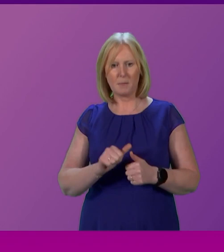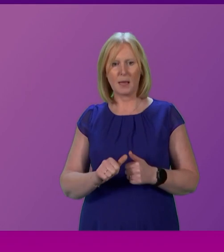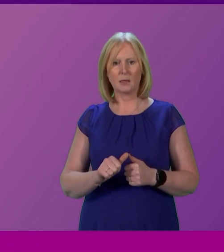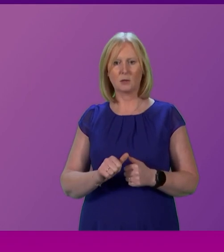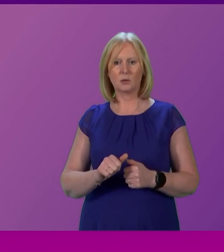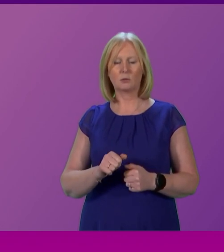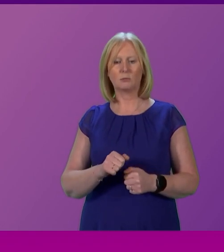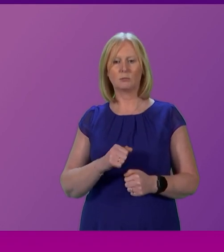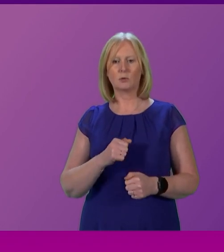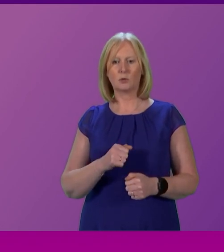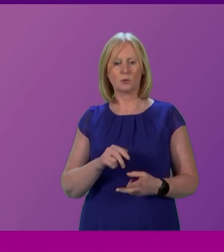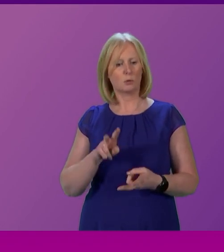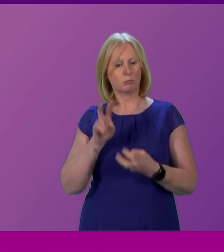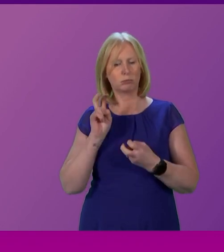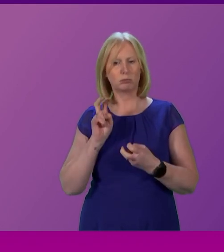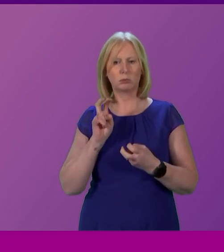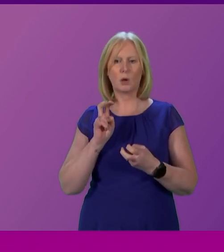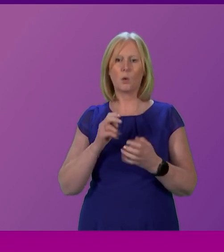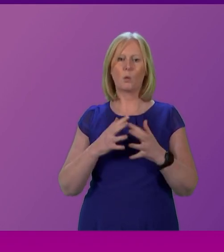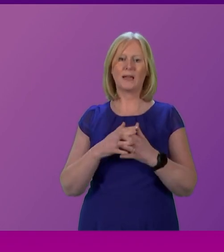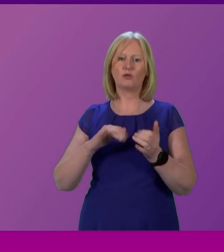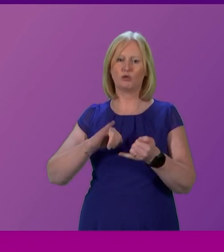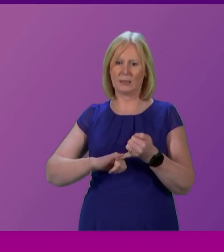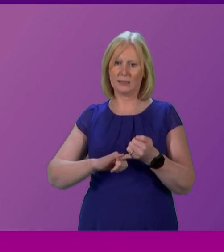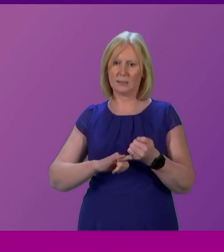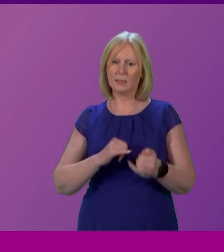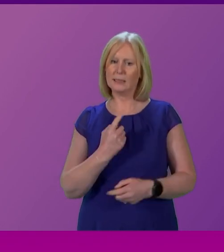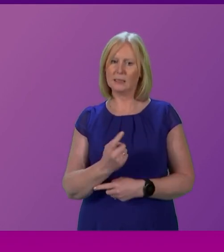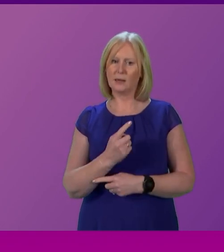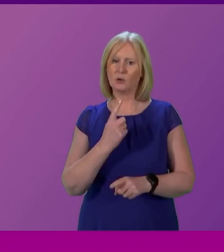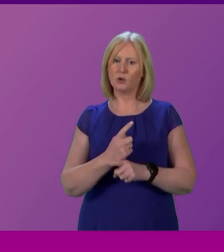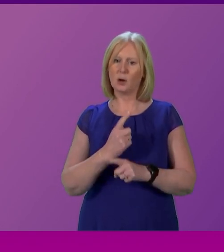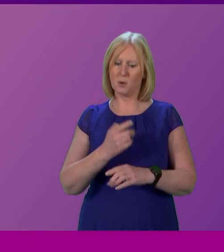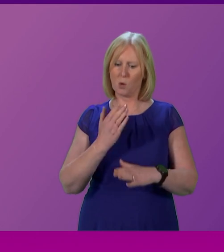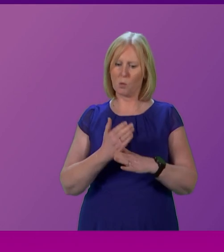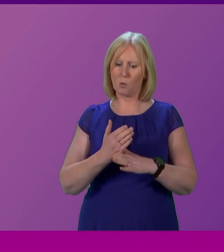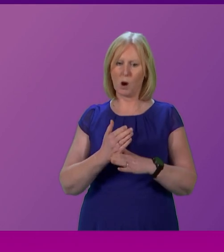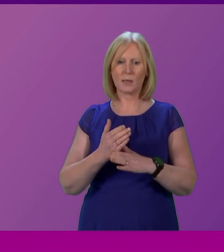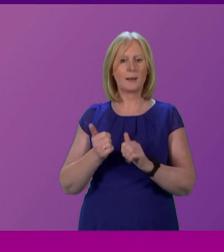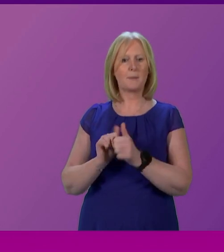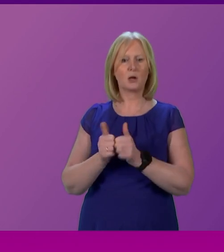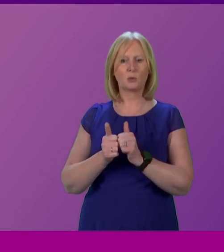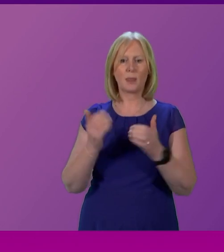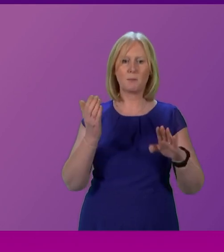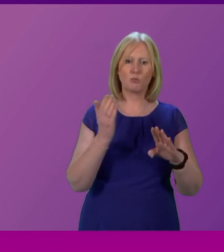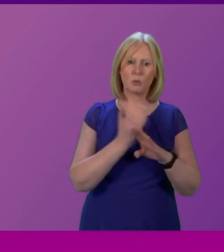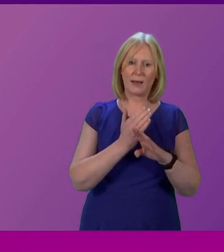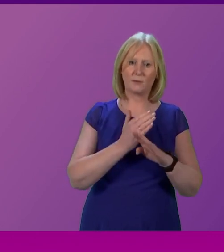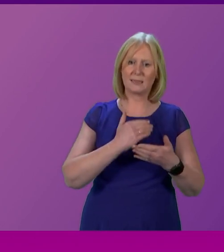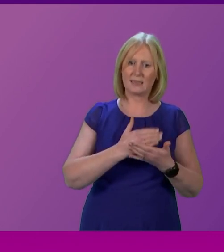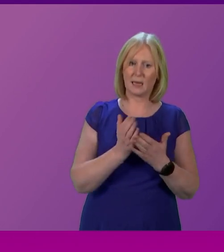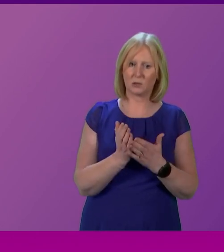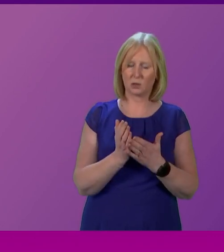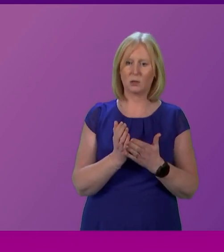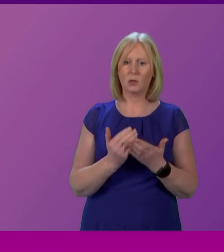Wes Streeting, who I read an article on in Interest at the Weekend, who talked about a working partnership with the private sector, a new model for GP primary